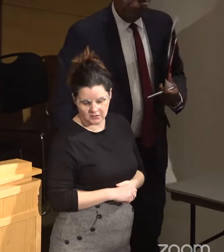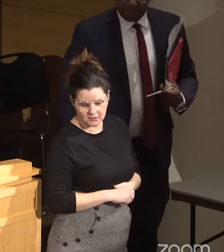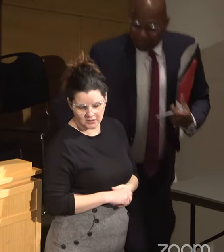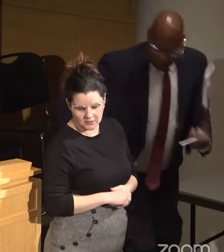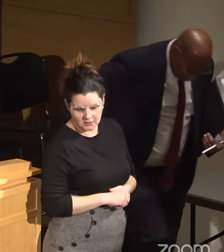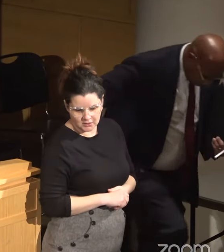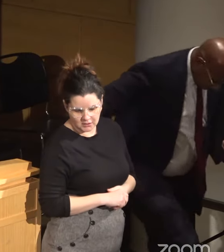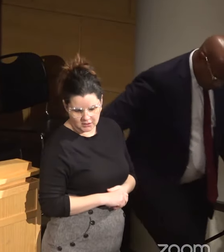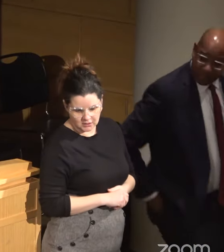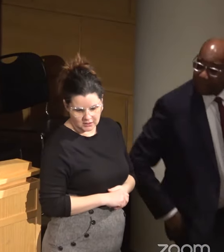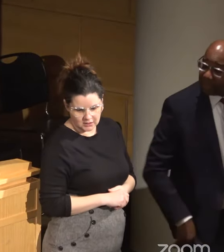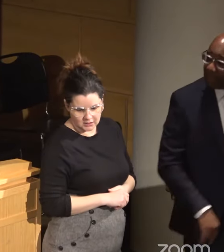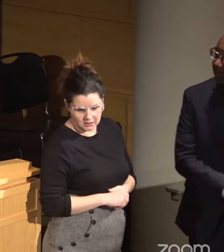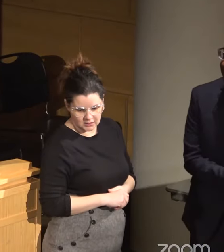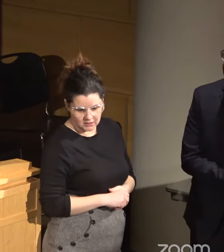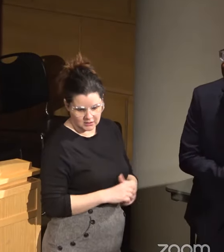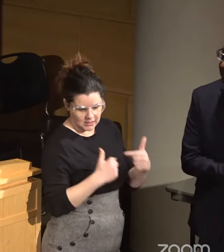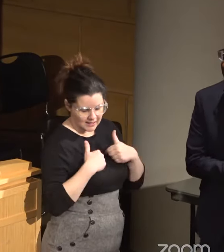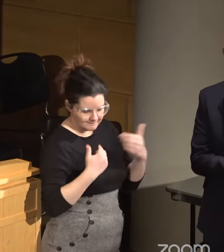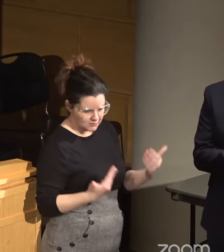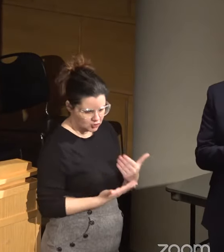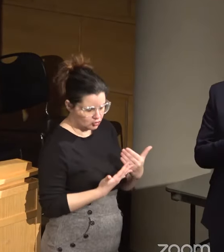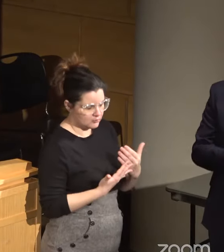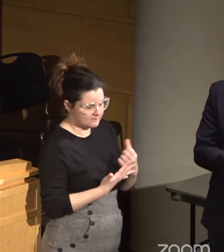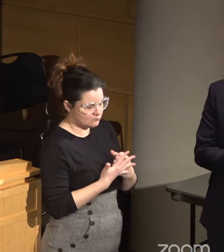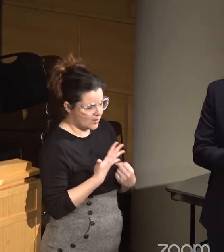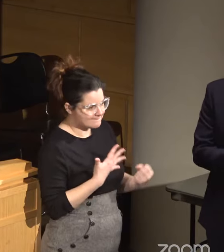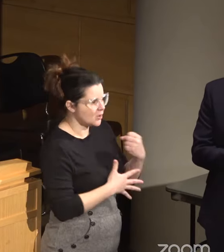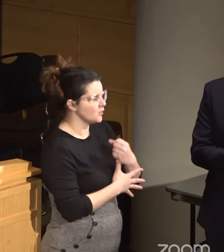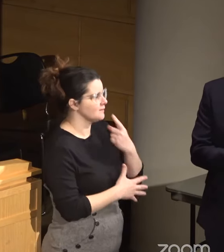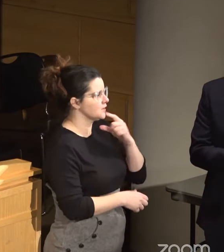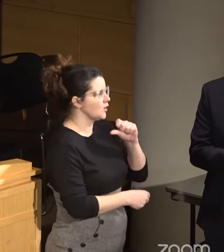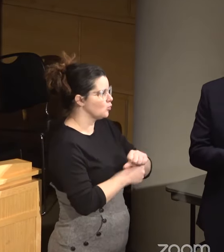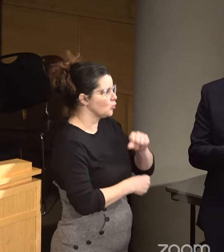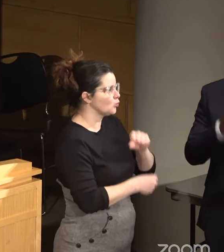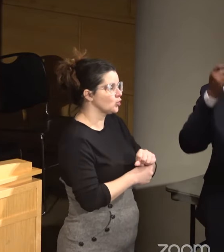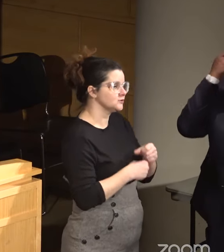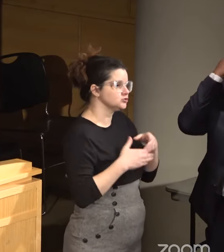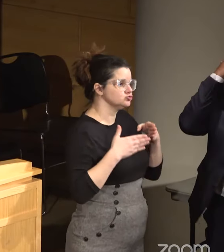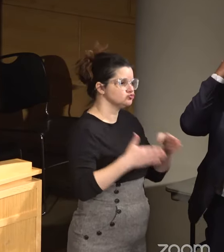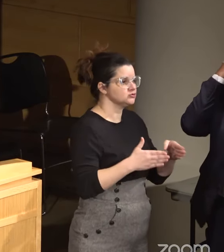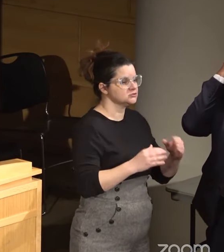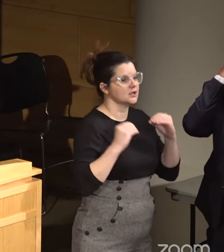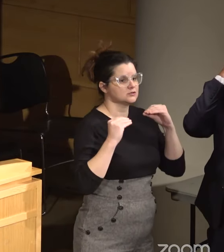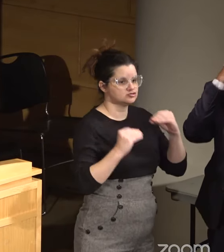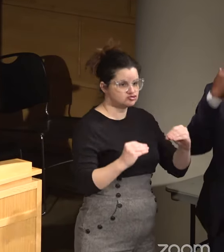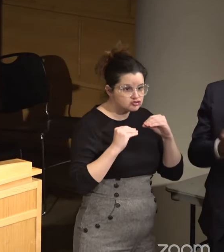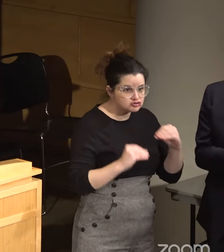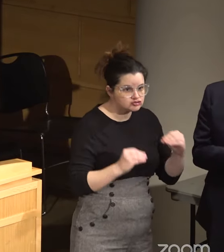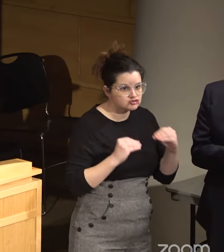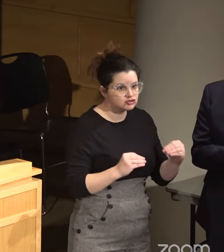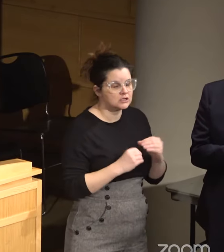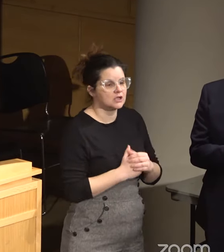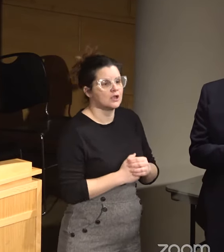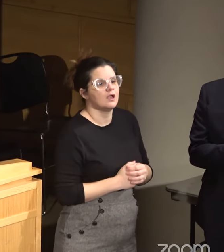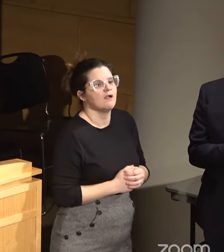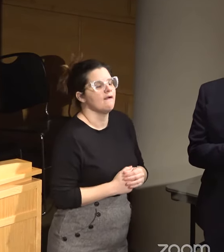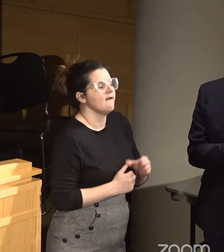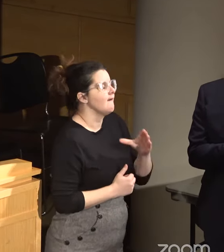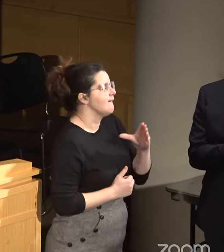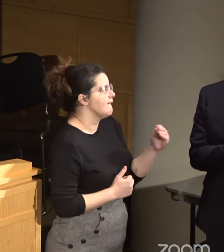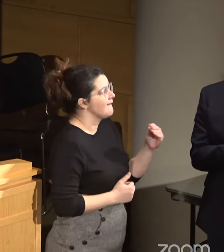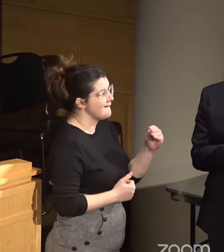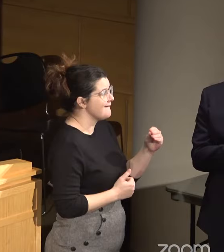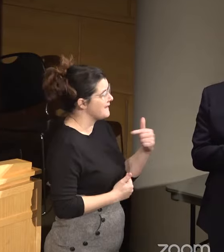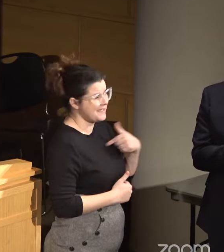I am here primarily because I work in the streets. I teach, I and I